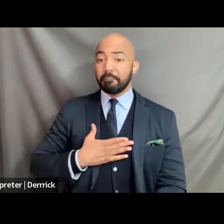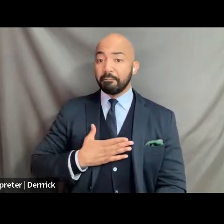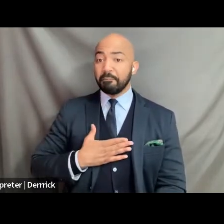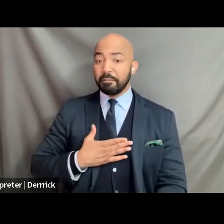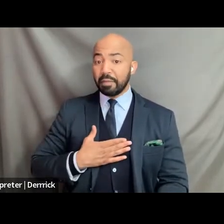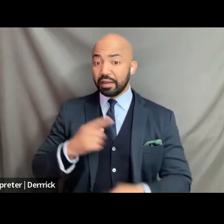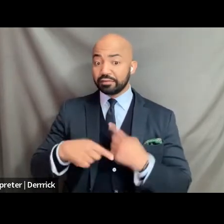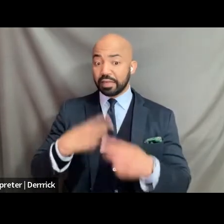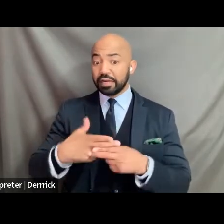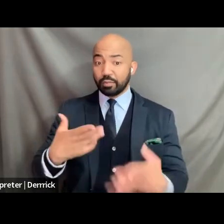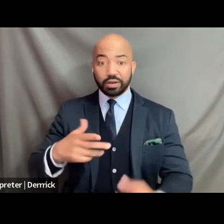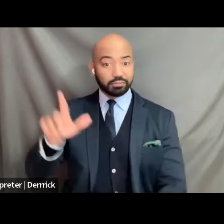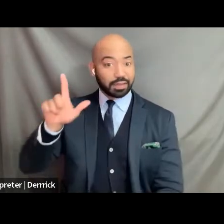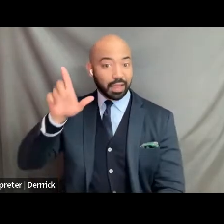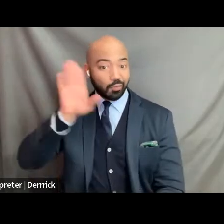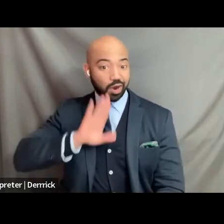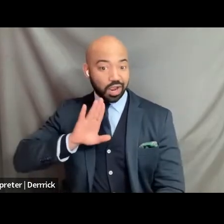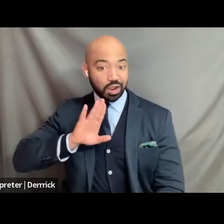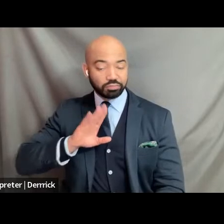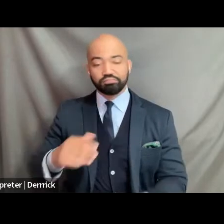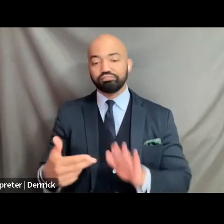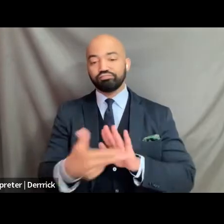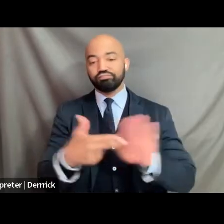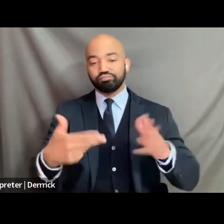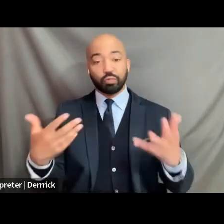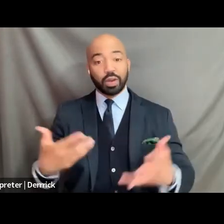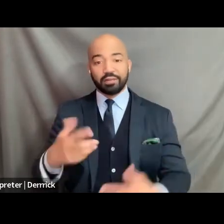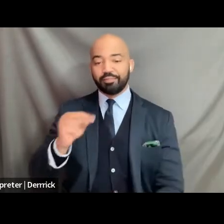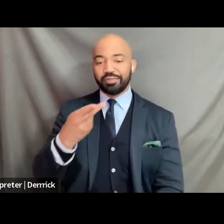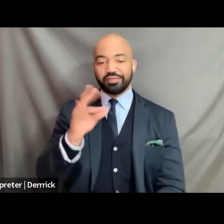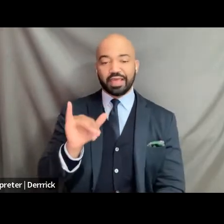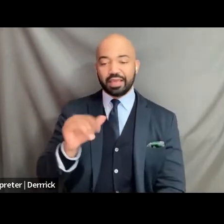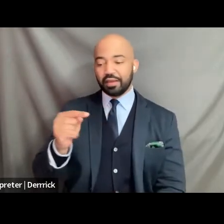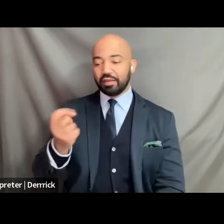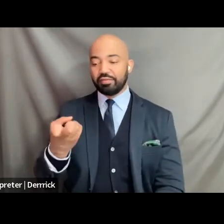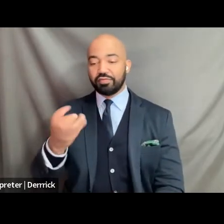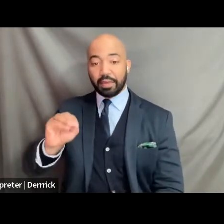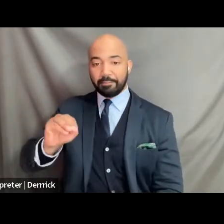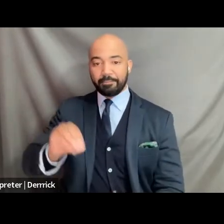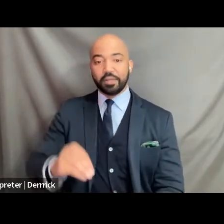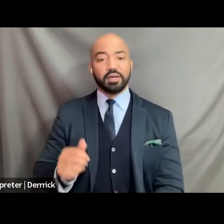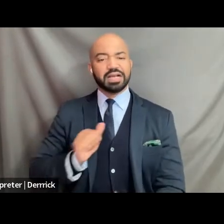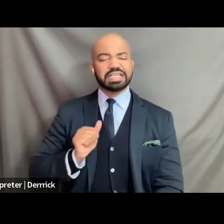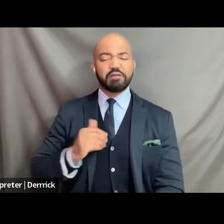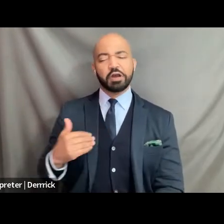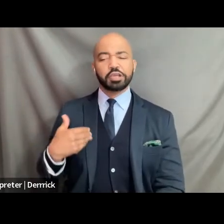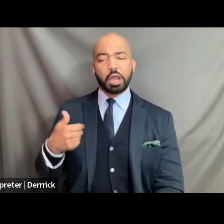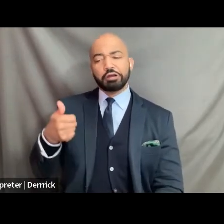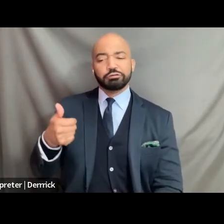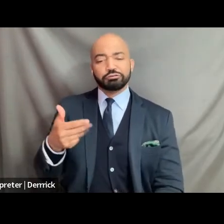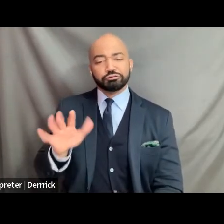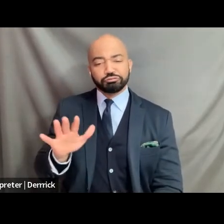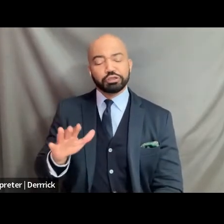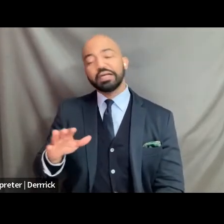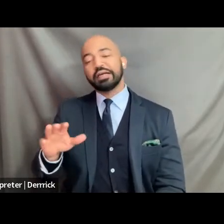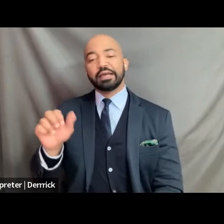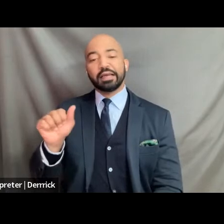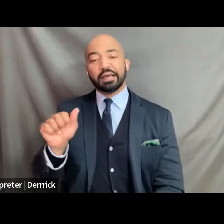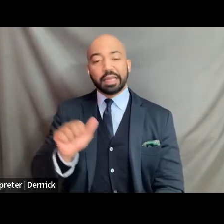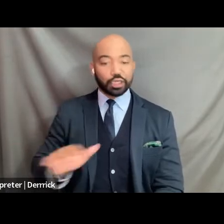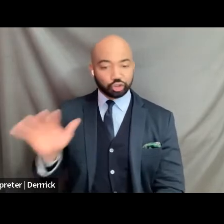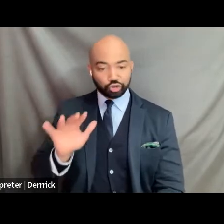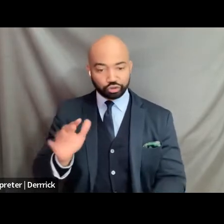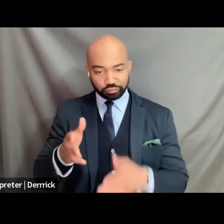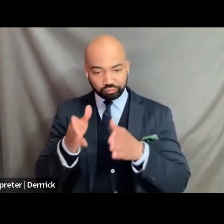pronouns are they them i'm a youngish east asian person with short black and teal hair